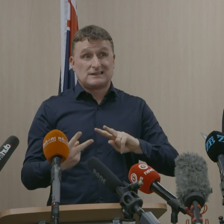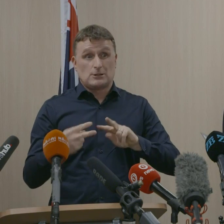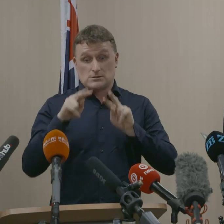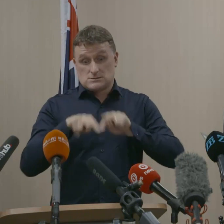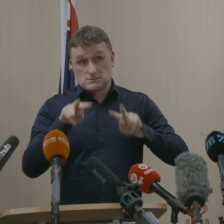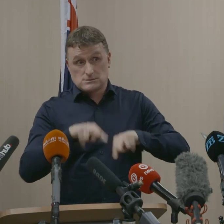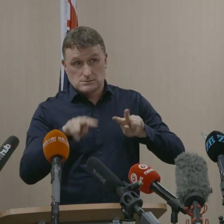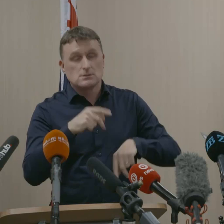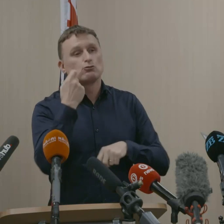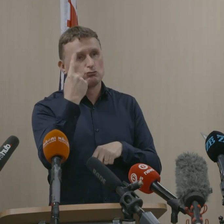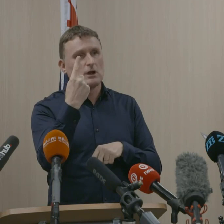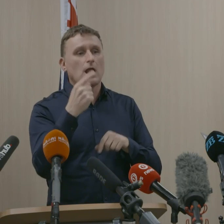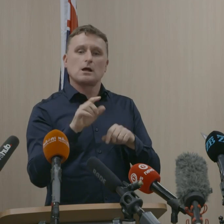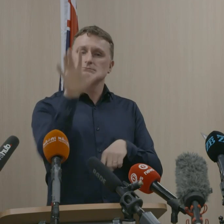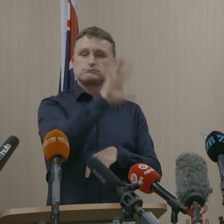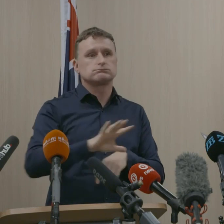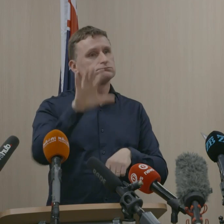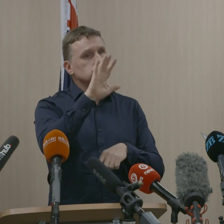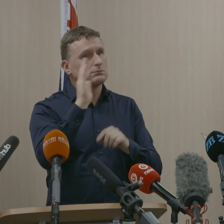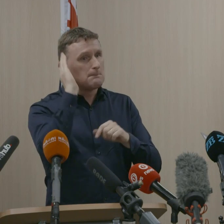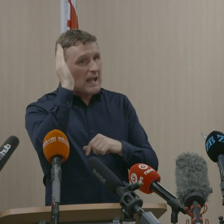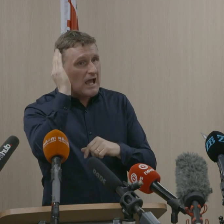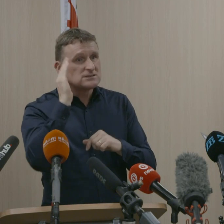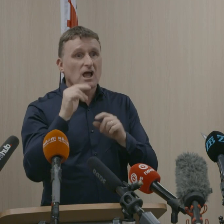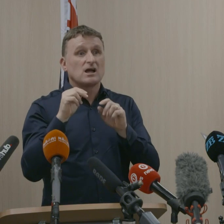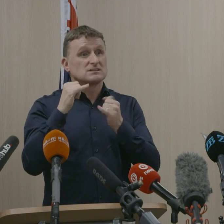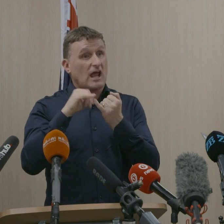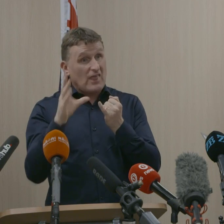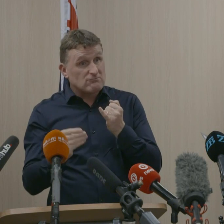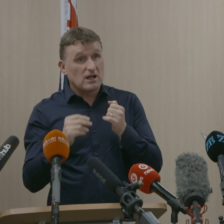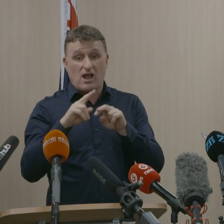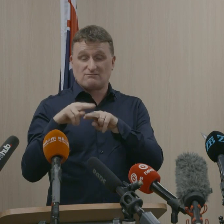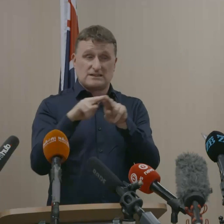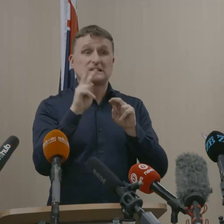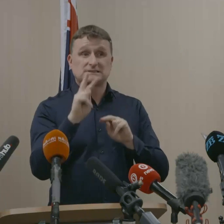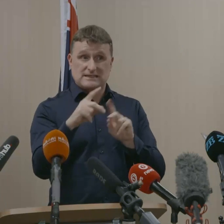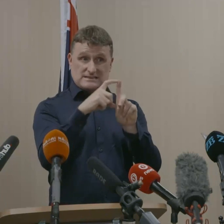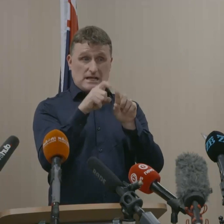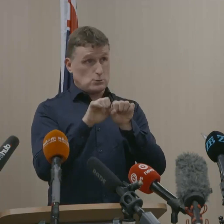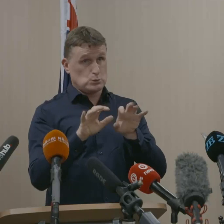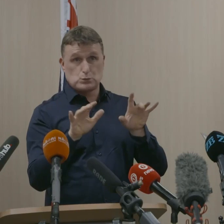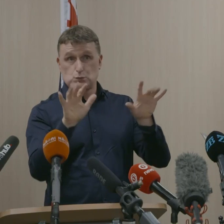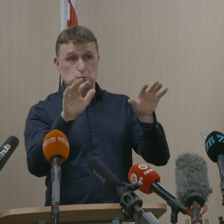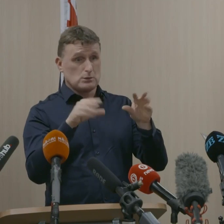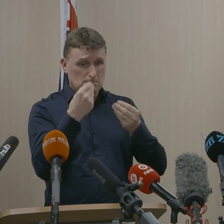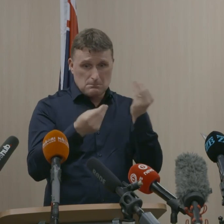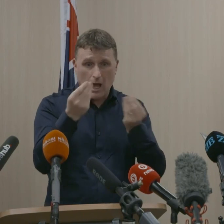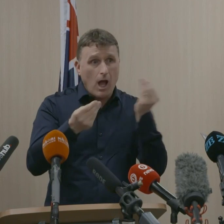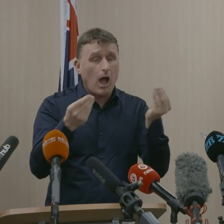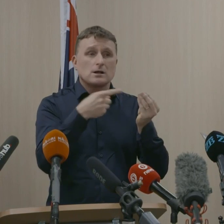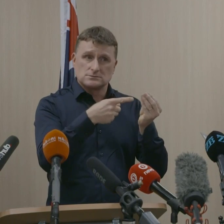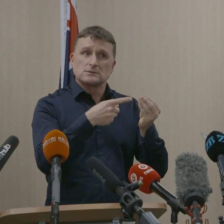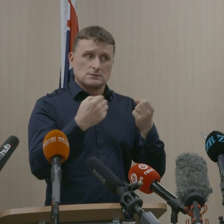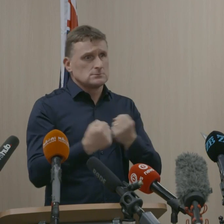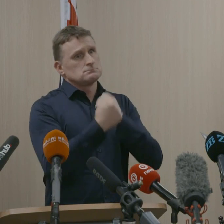widespread. Malaysia, South Africa and Fiji are also seen concerning rates of infection, and Delta continues to be the dominant